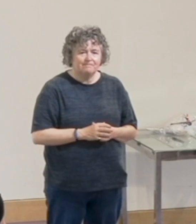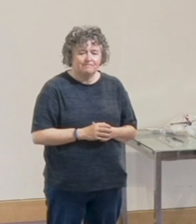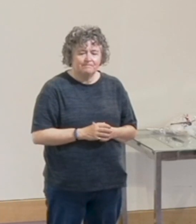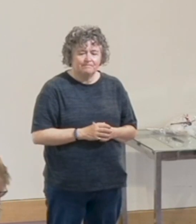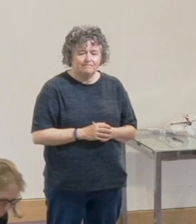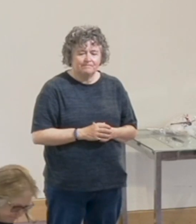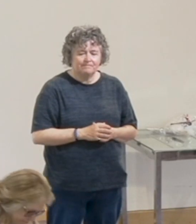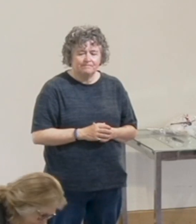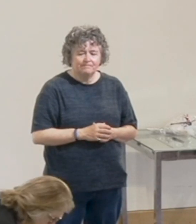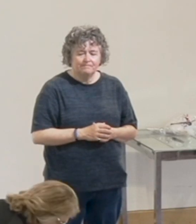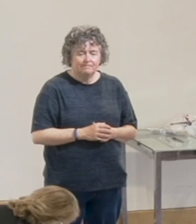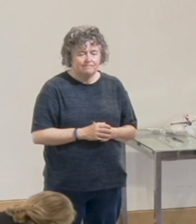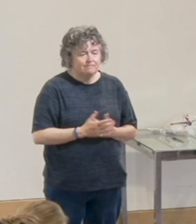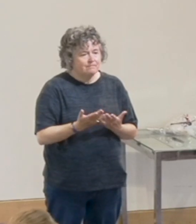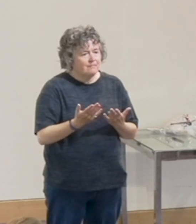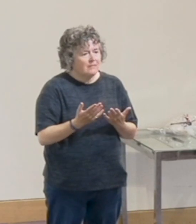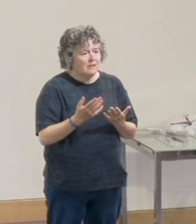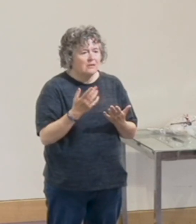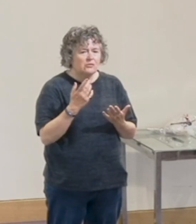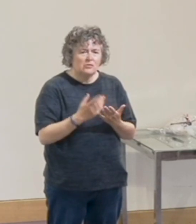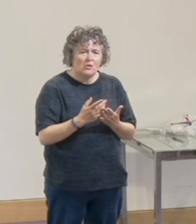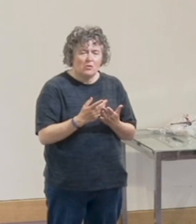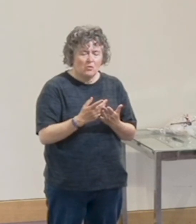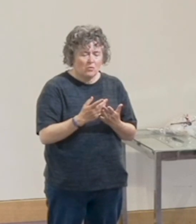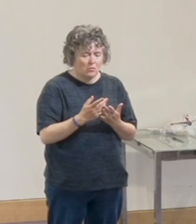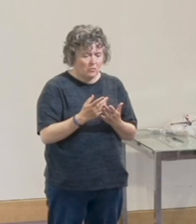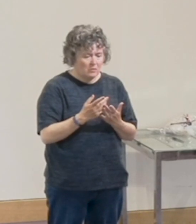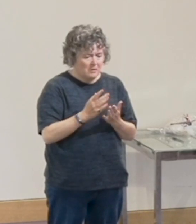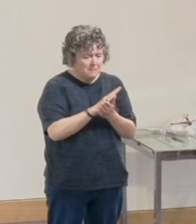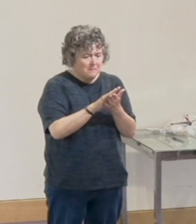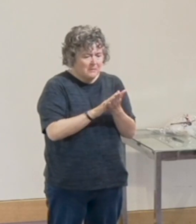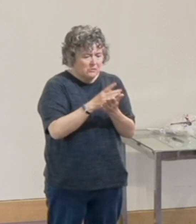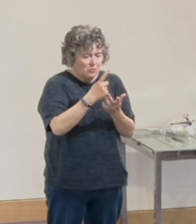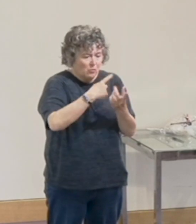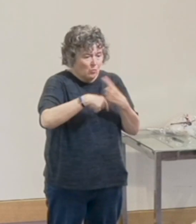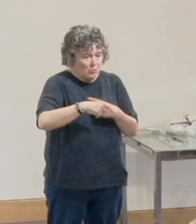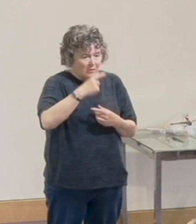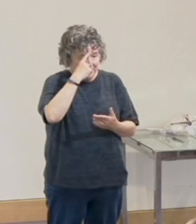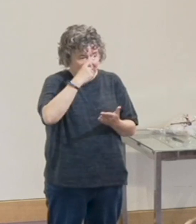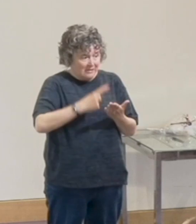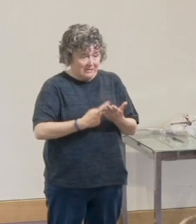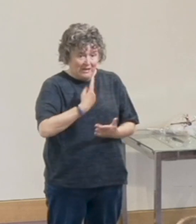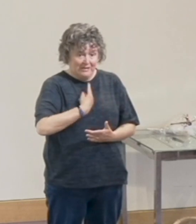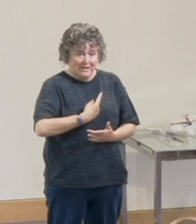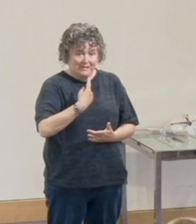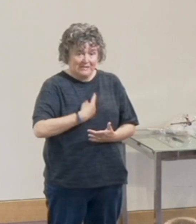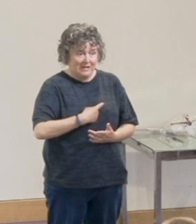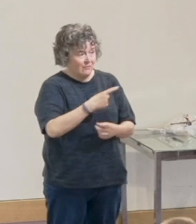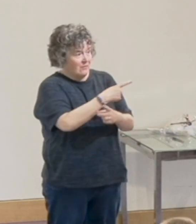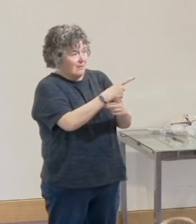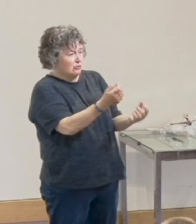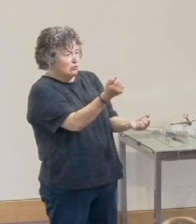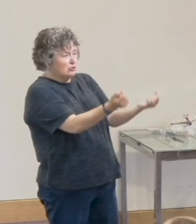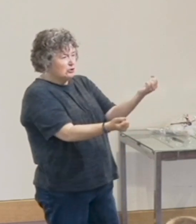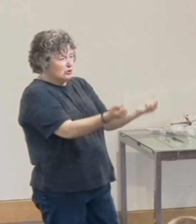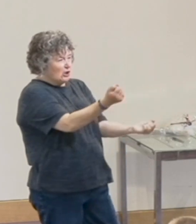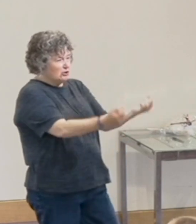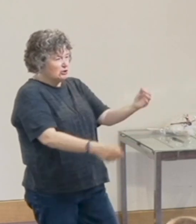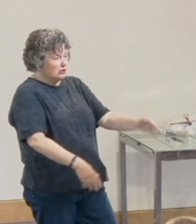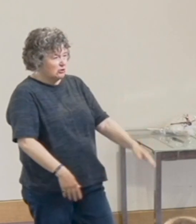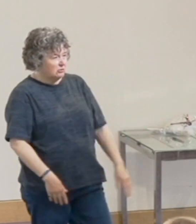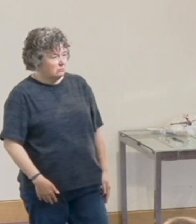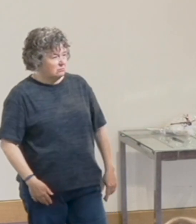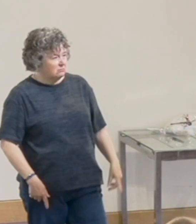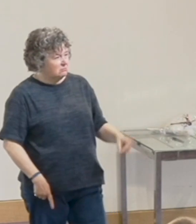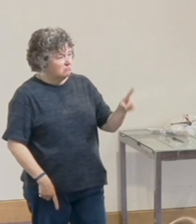get even. It's a rule whereby we take it upon ourselves. He took it upon himself to judge others and to administer his